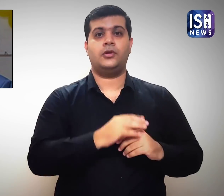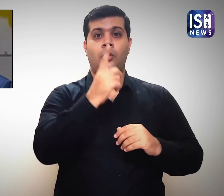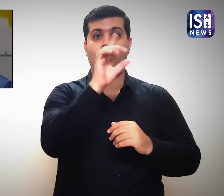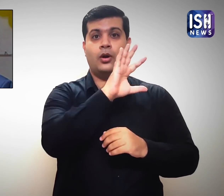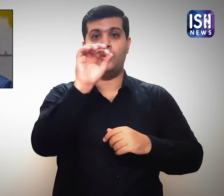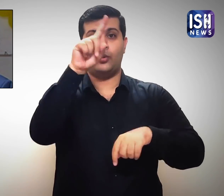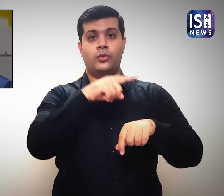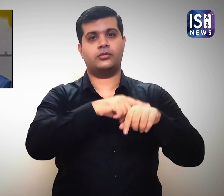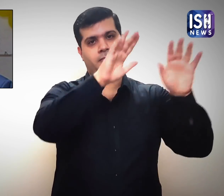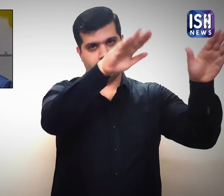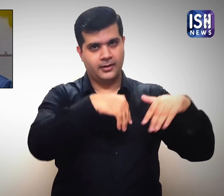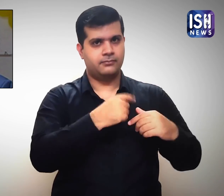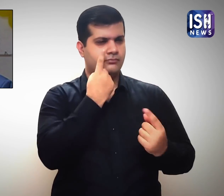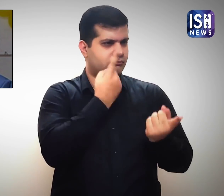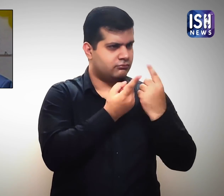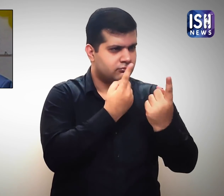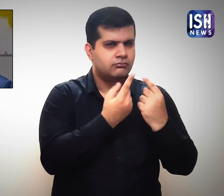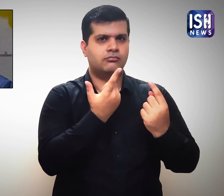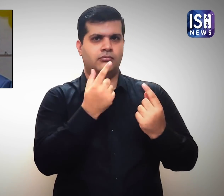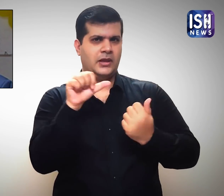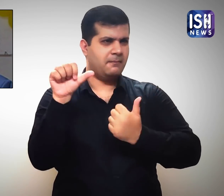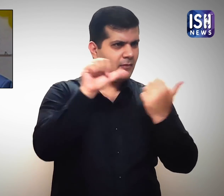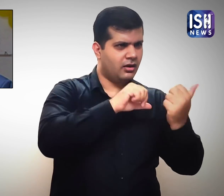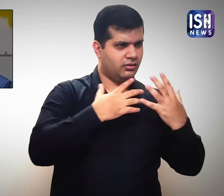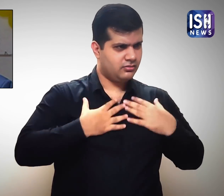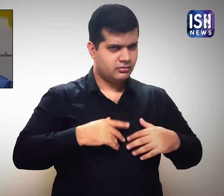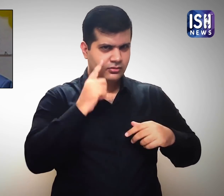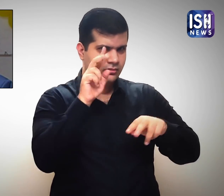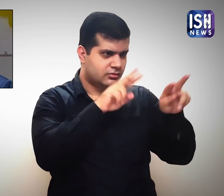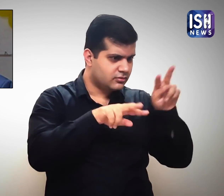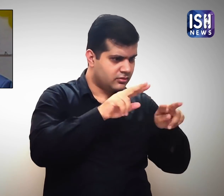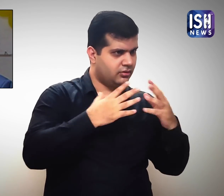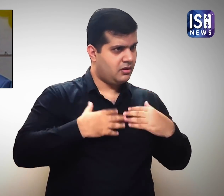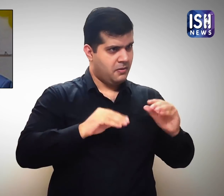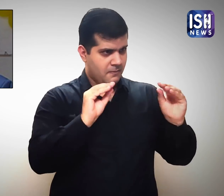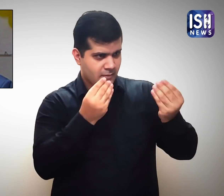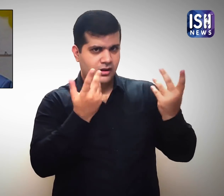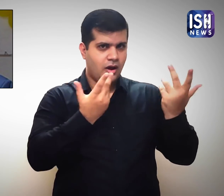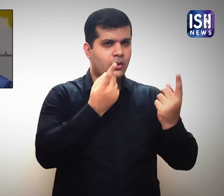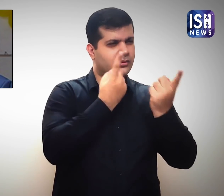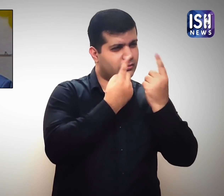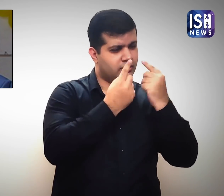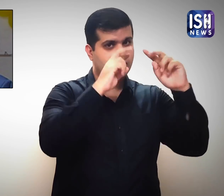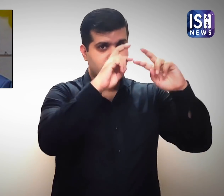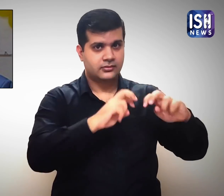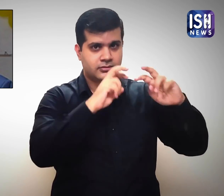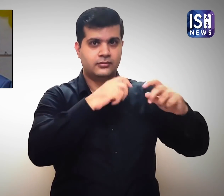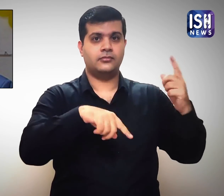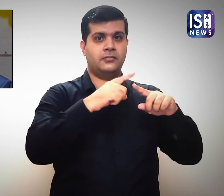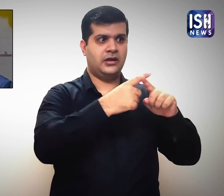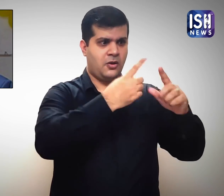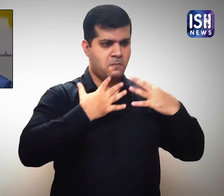in a week's time they will be called to check how the body is responding to the vaccine and if there are any side-effects.